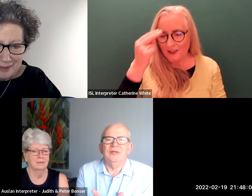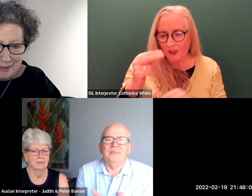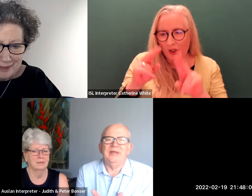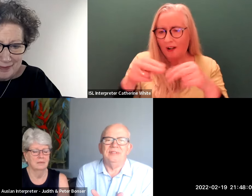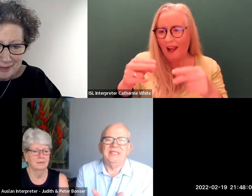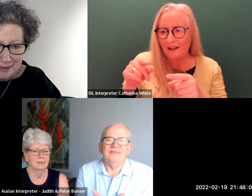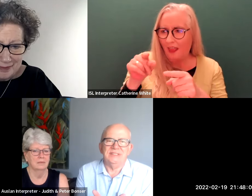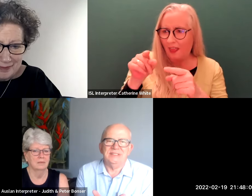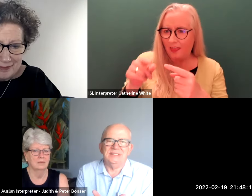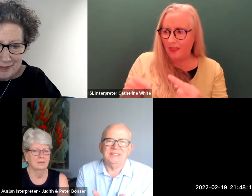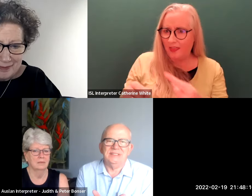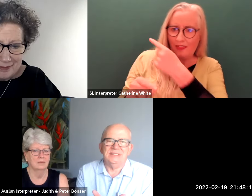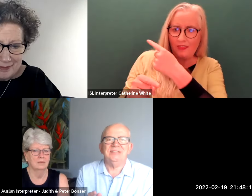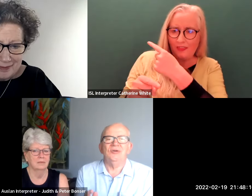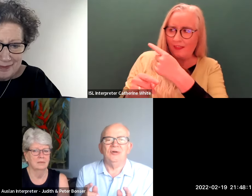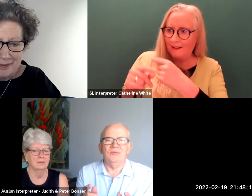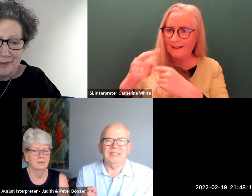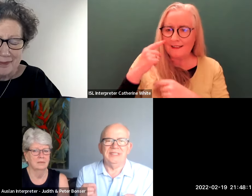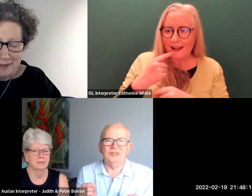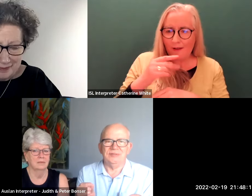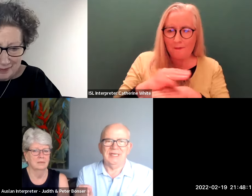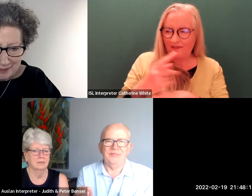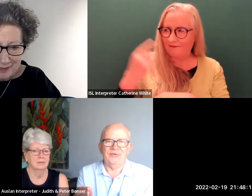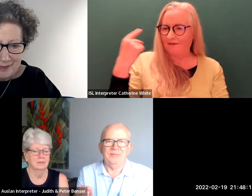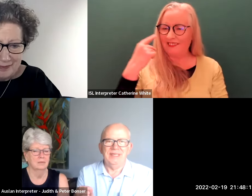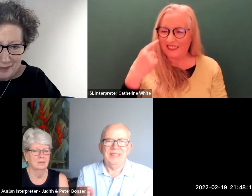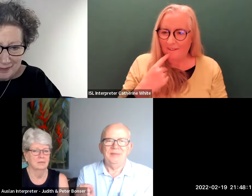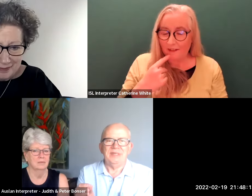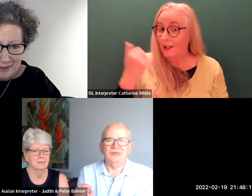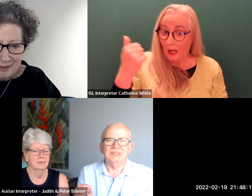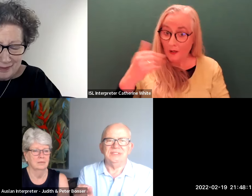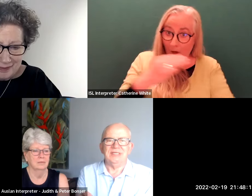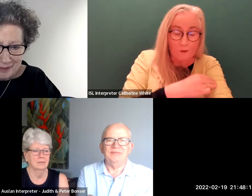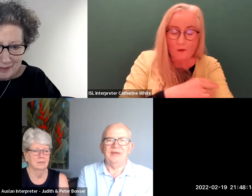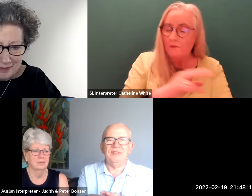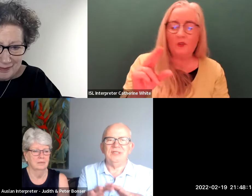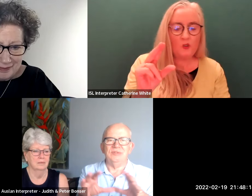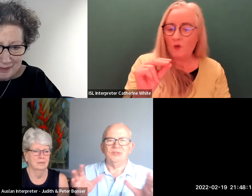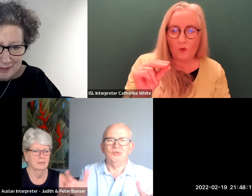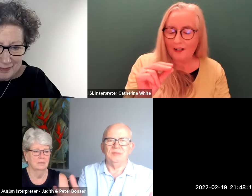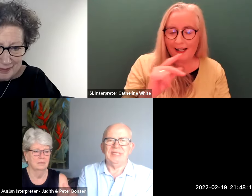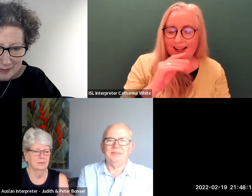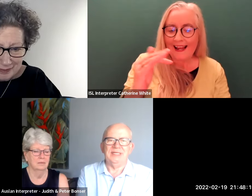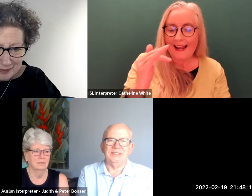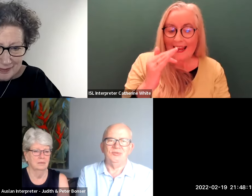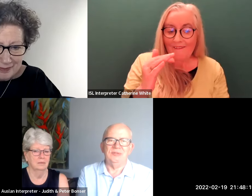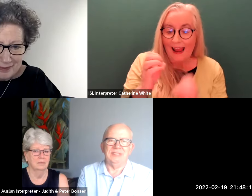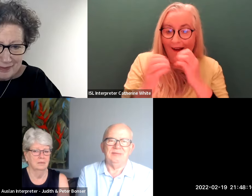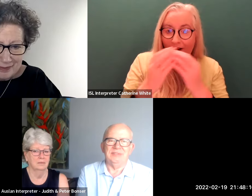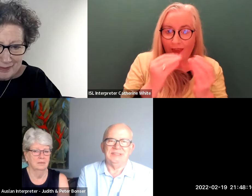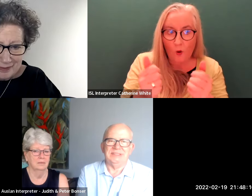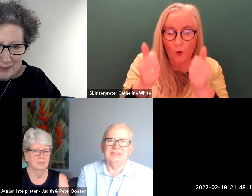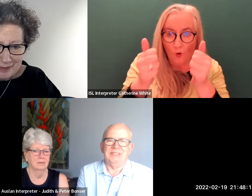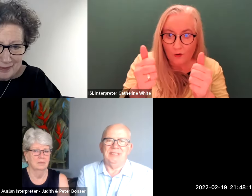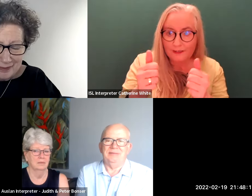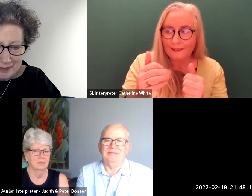finger at your parents deafness that's not where the issues come from because if everything was good and people understood that